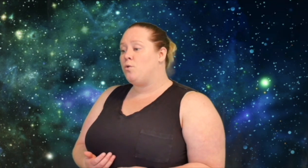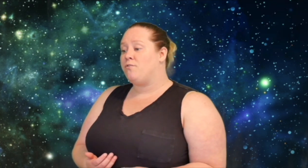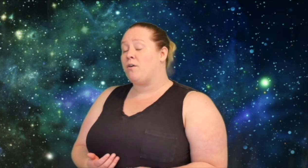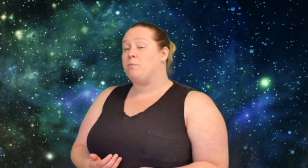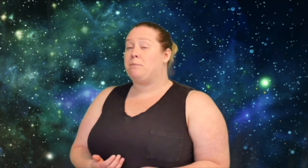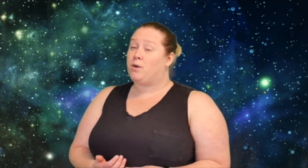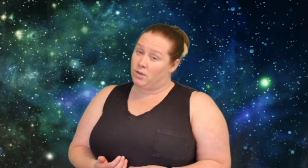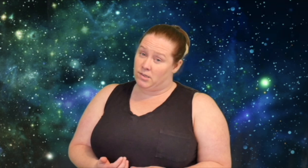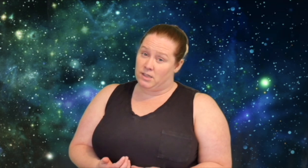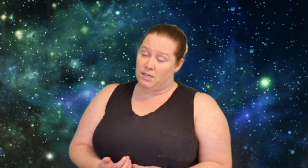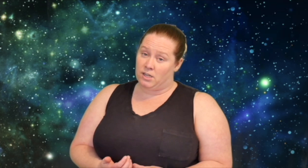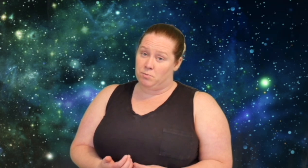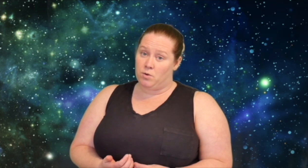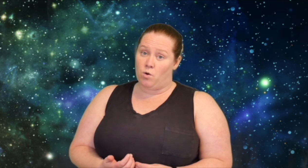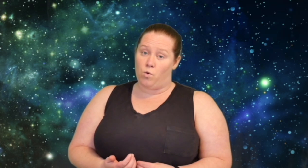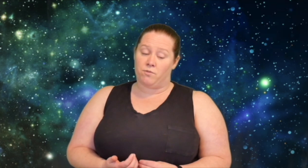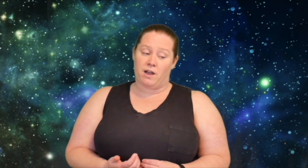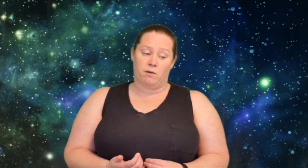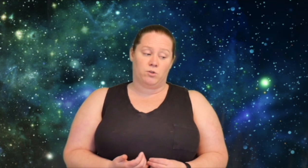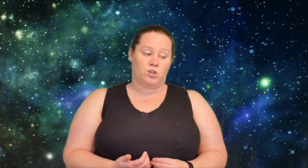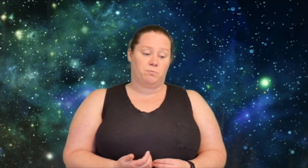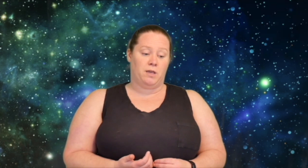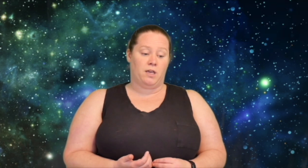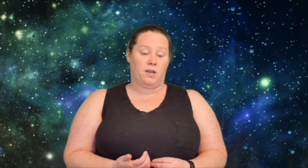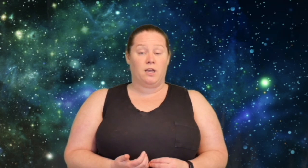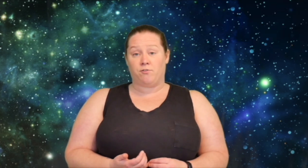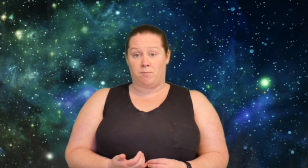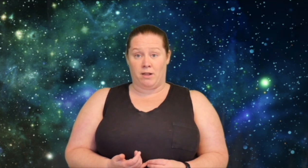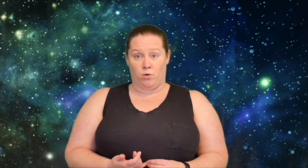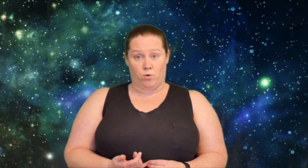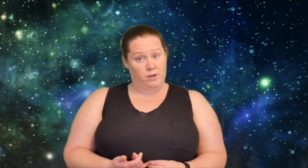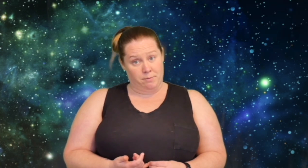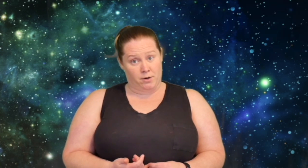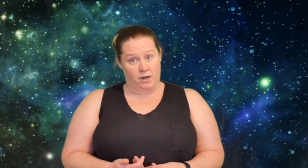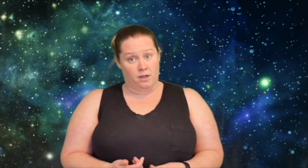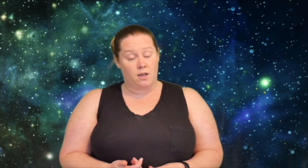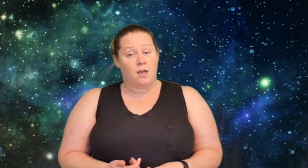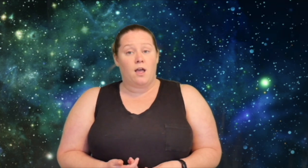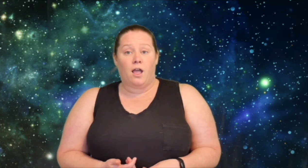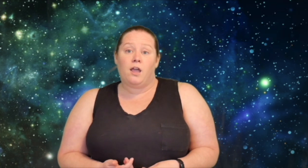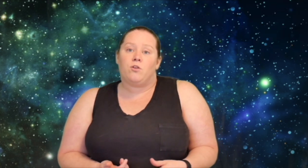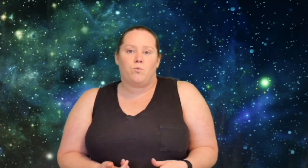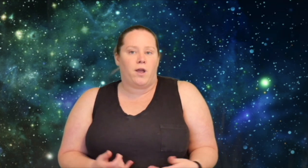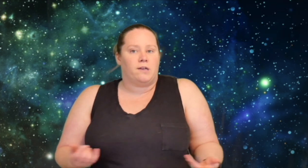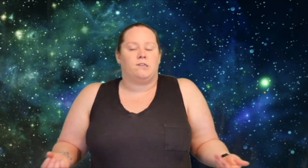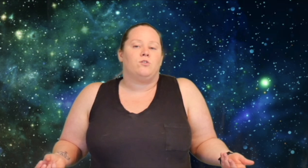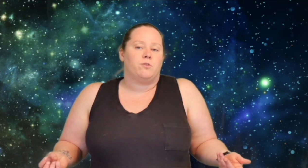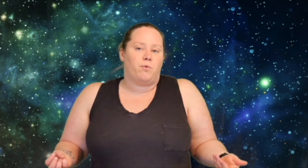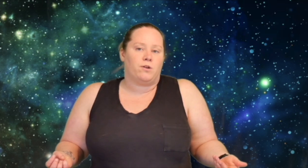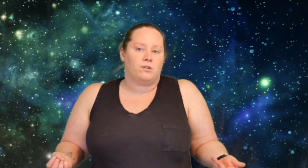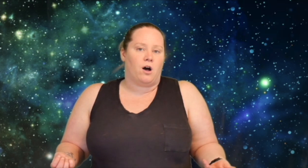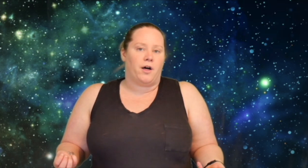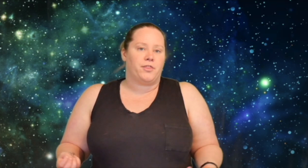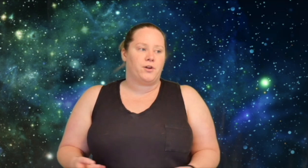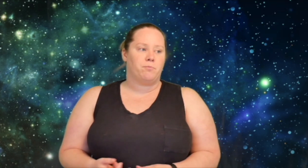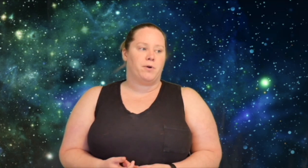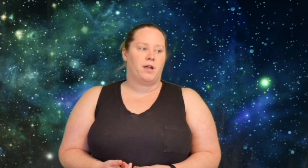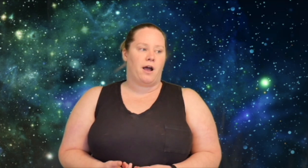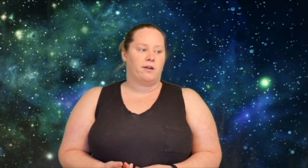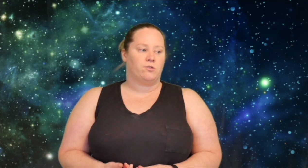if I will be purchasing the next book, or if I will just be getting it from my local library. Either way, it still supports the author, but I also